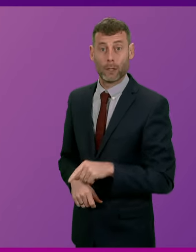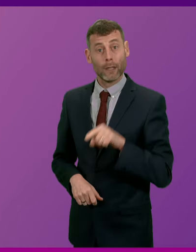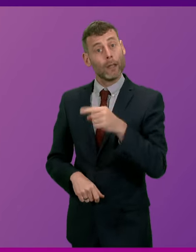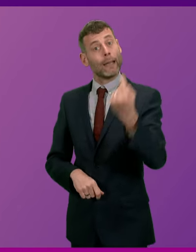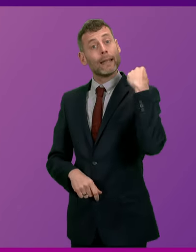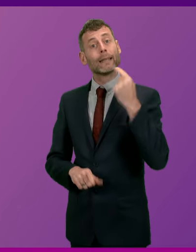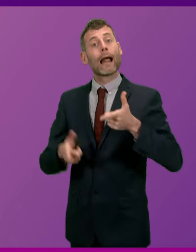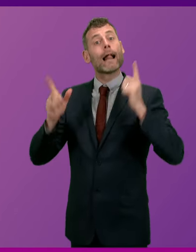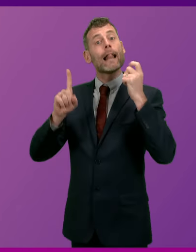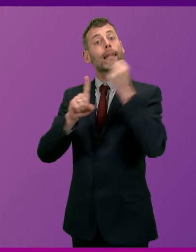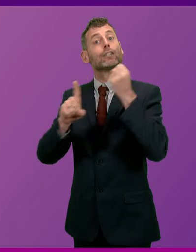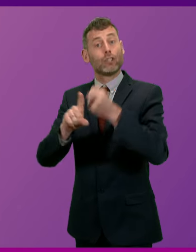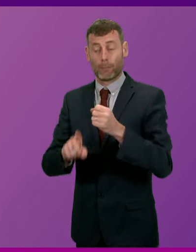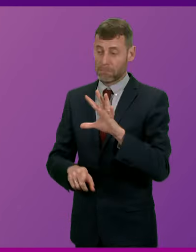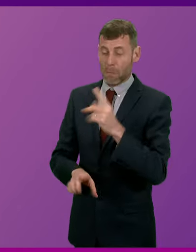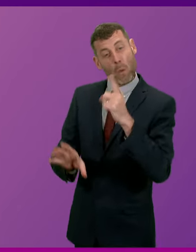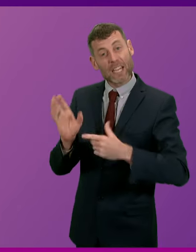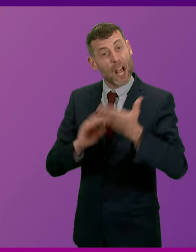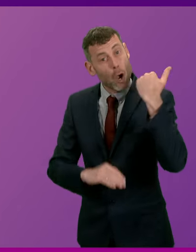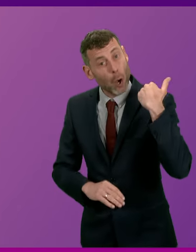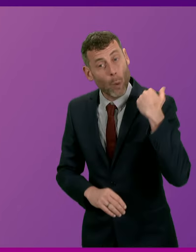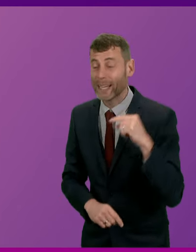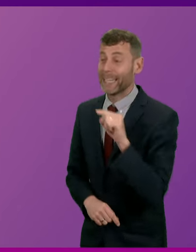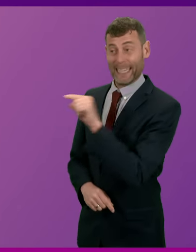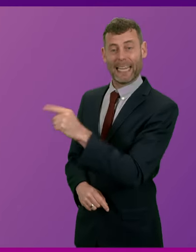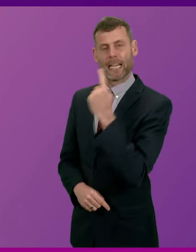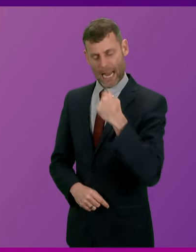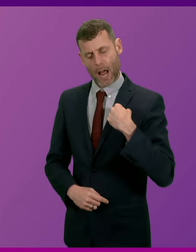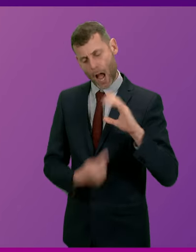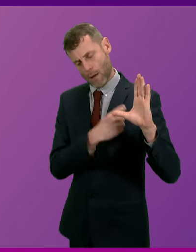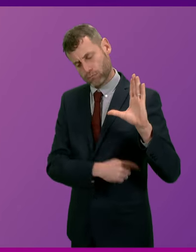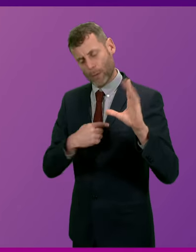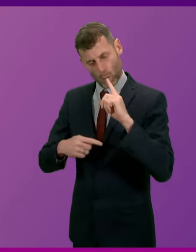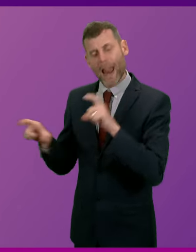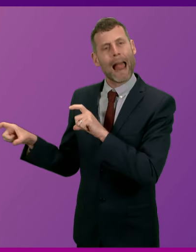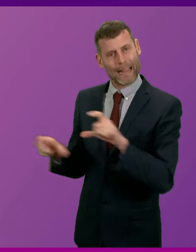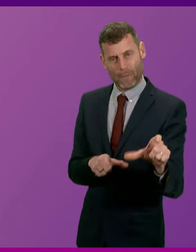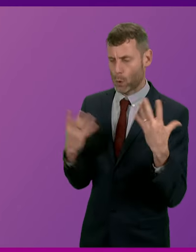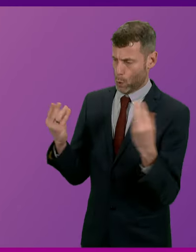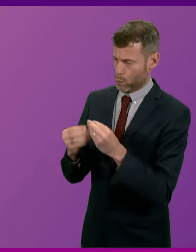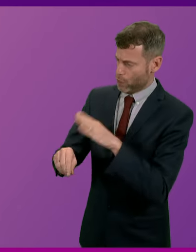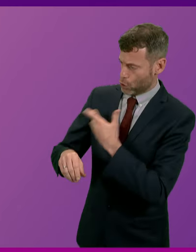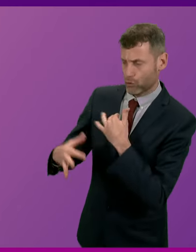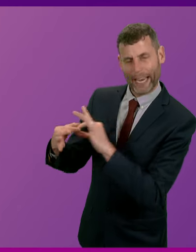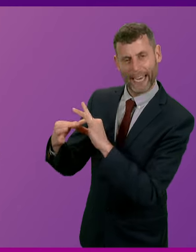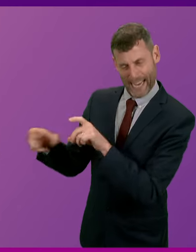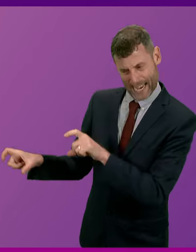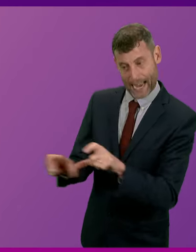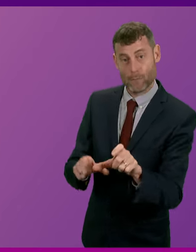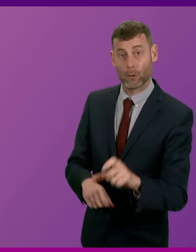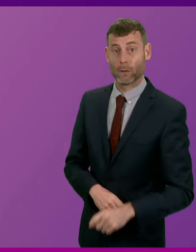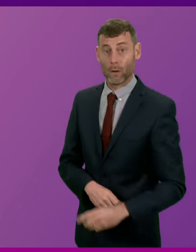campaign just over a year ago, he promised to continue the SNP Green Alliance. Just